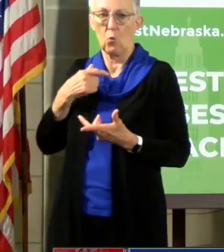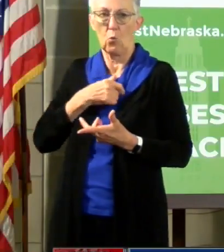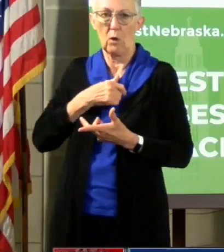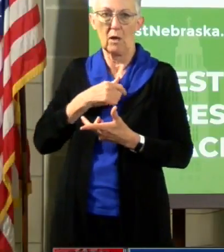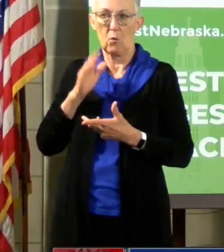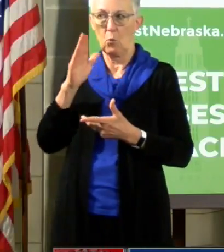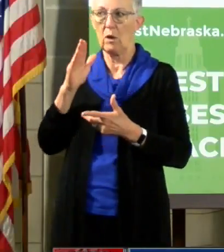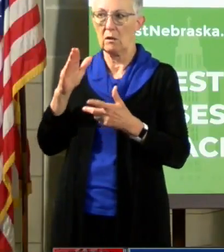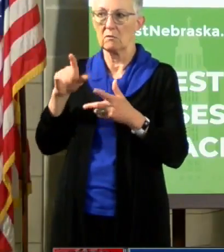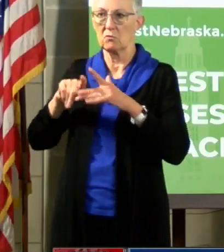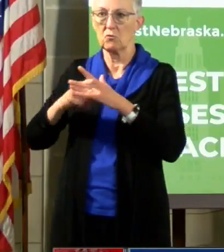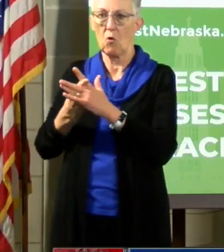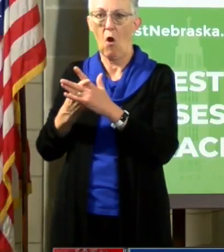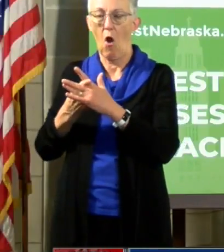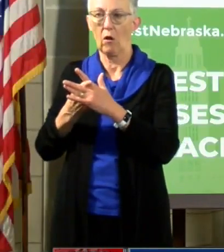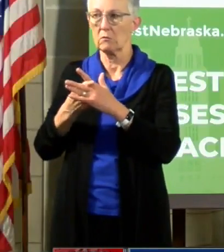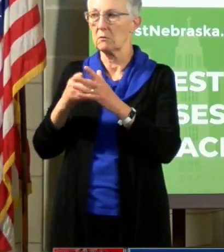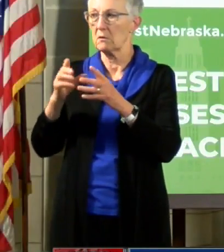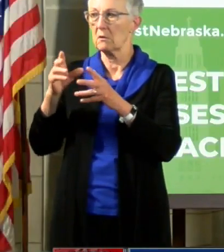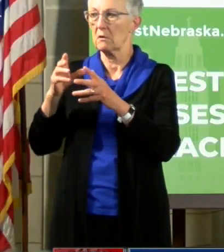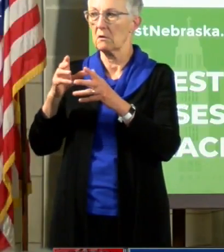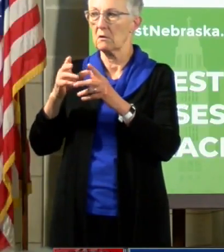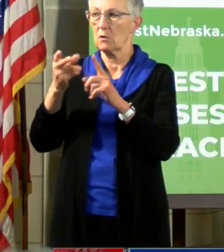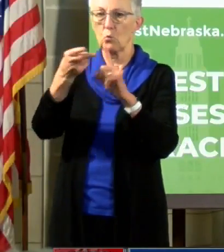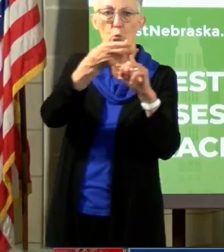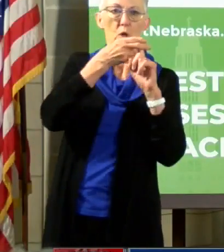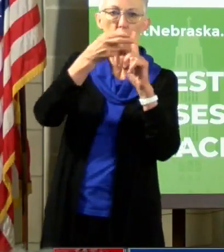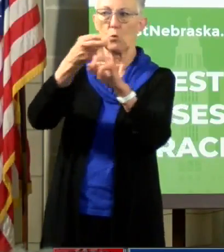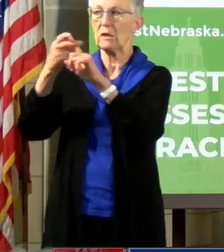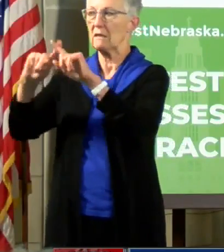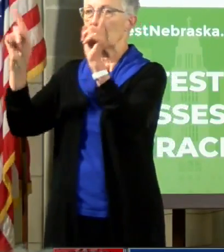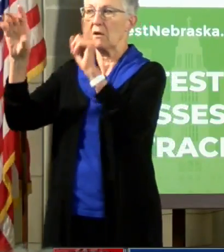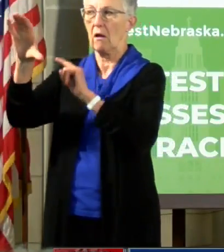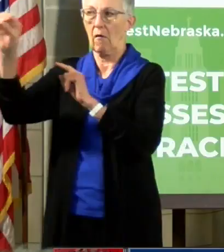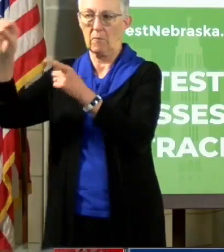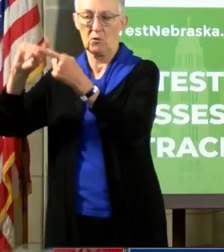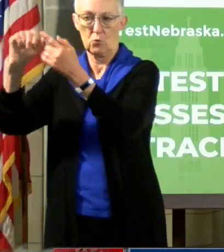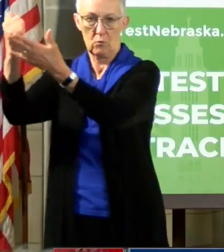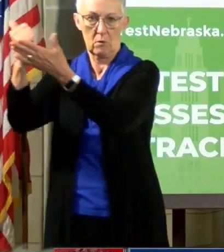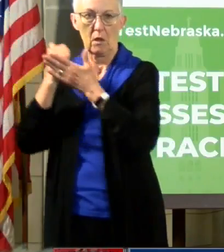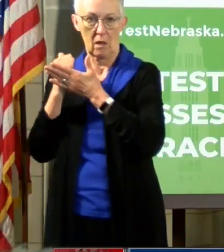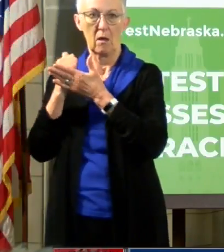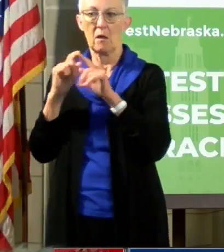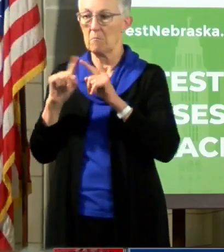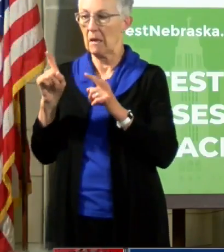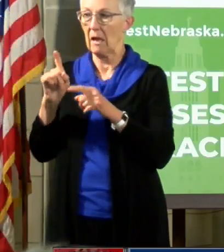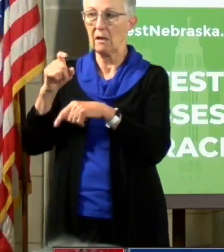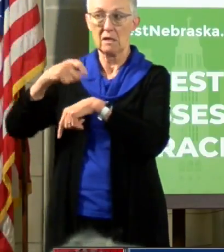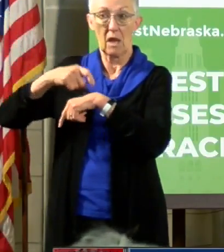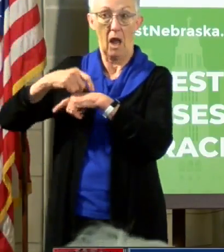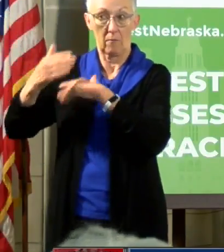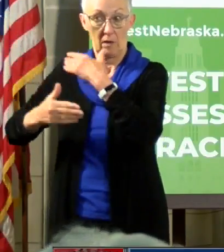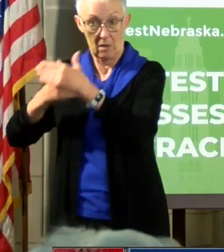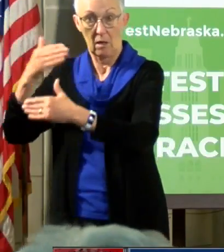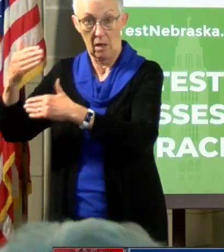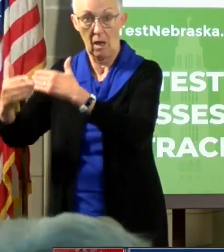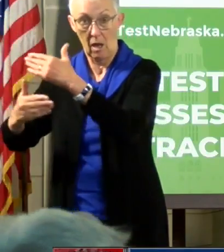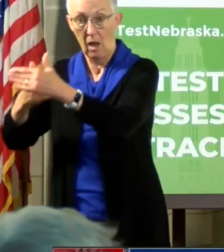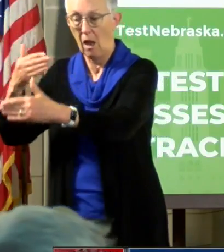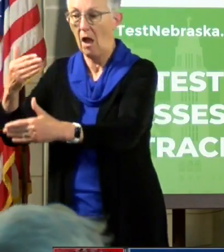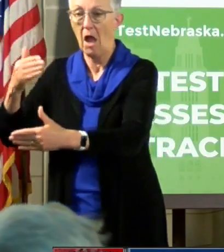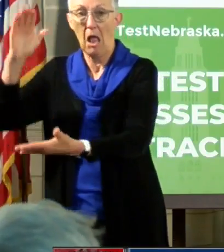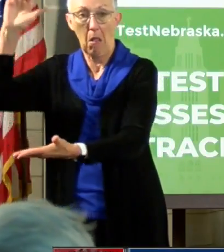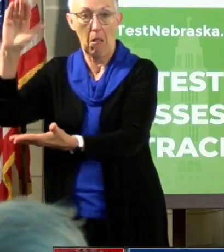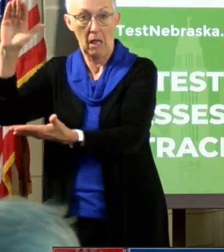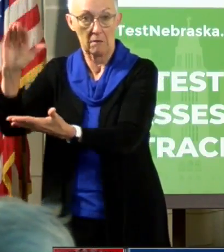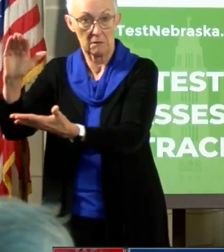At some point, we will start releasing those people to go back to what they're doing. And then, of course, again, their managers are just having to work the system just like